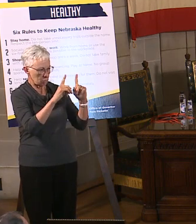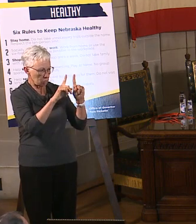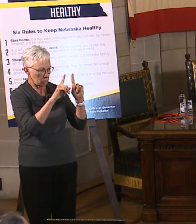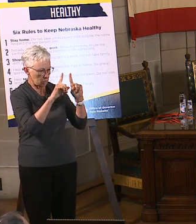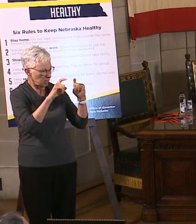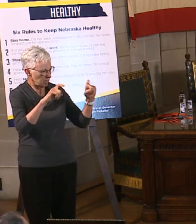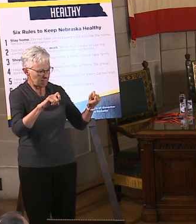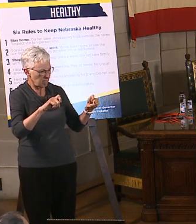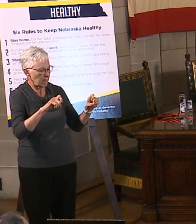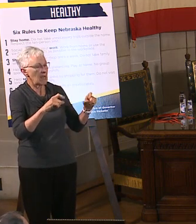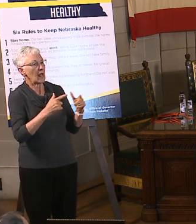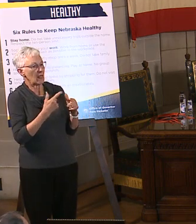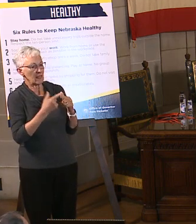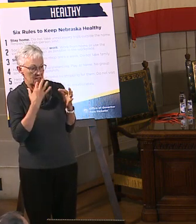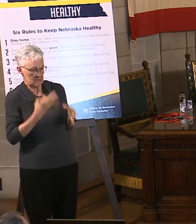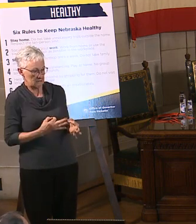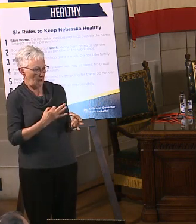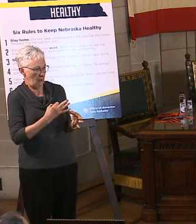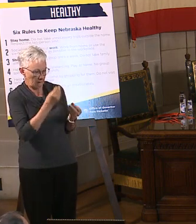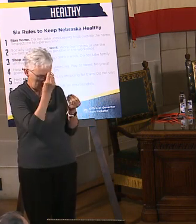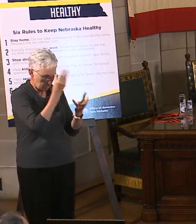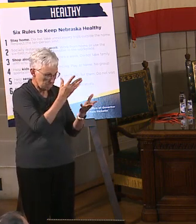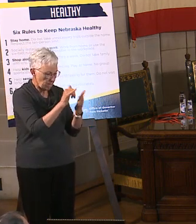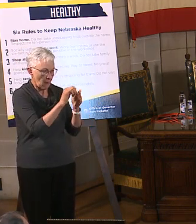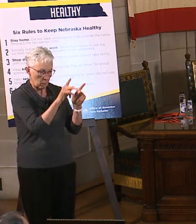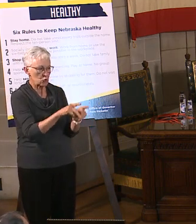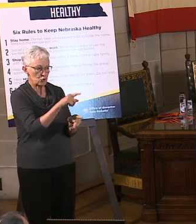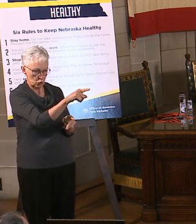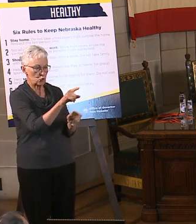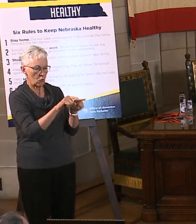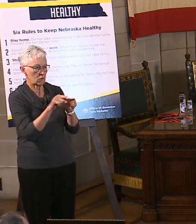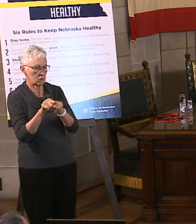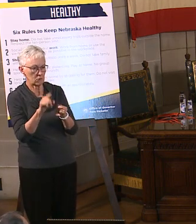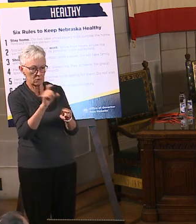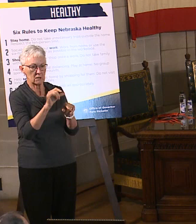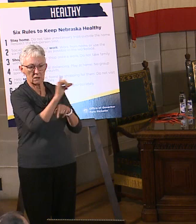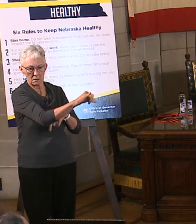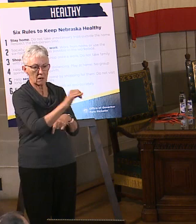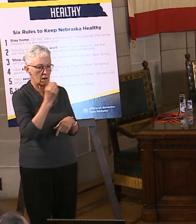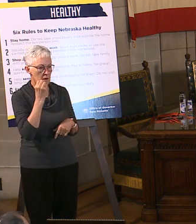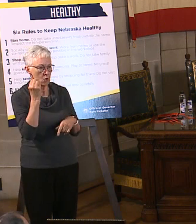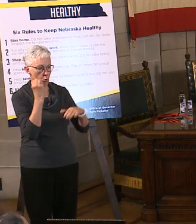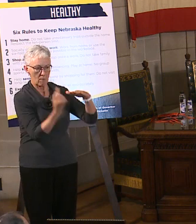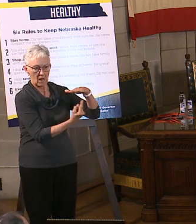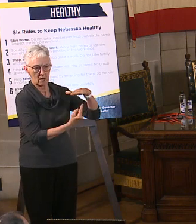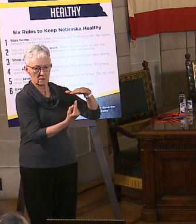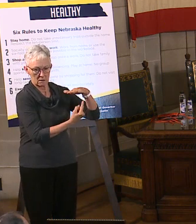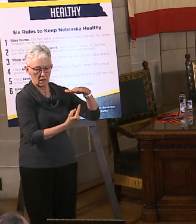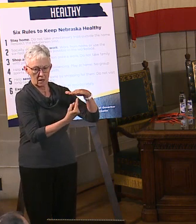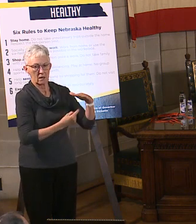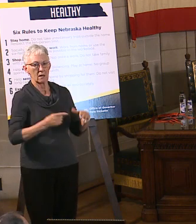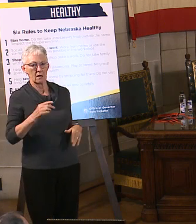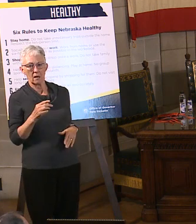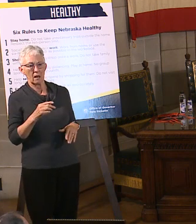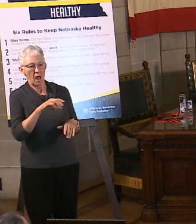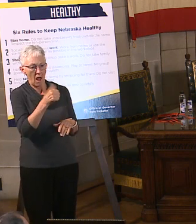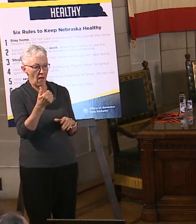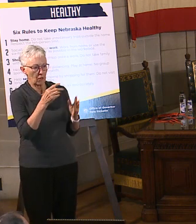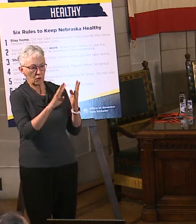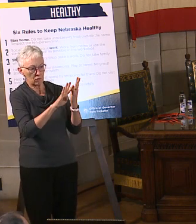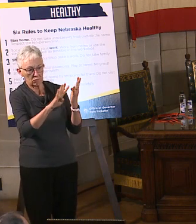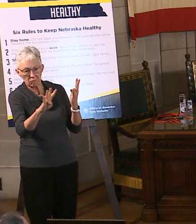But one of the things that this would normally be done is at the local level through local public health departments. But again, with the magnitude of this emergency,